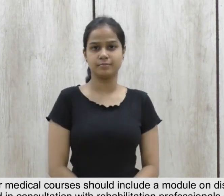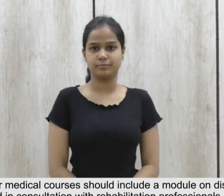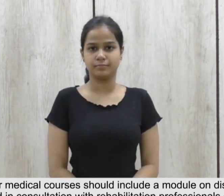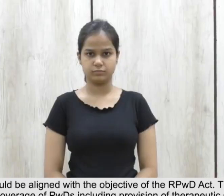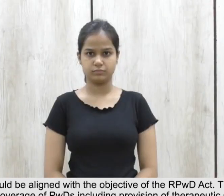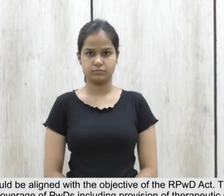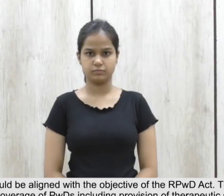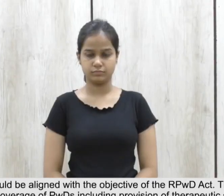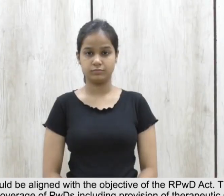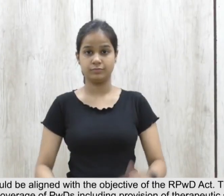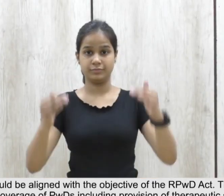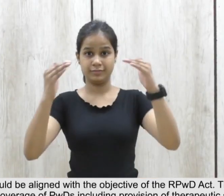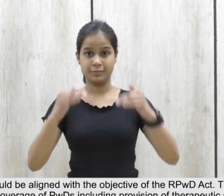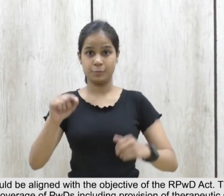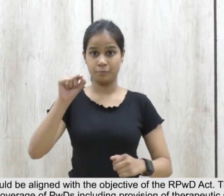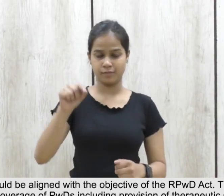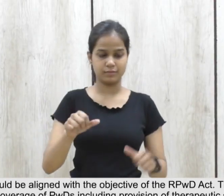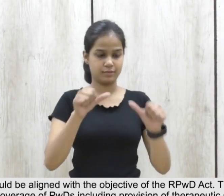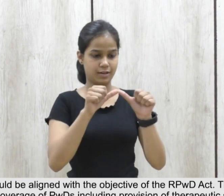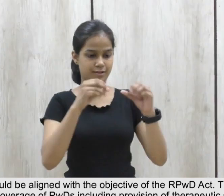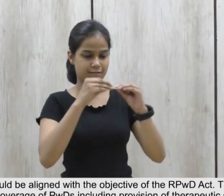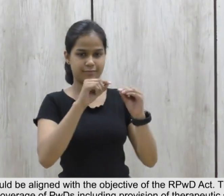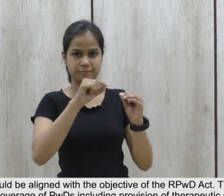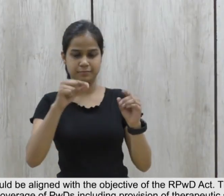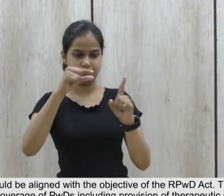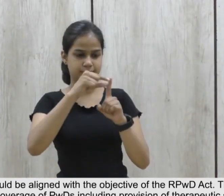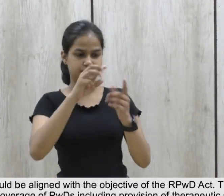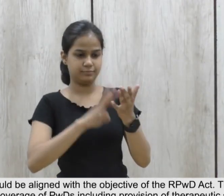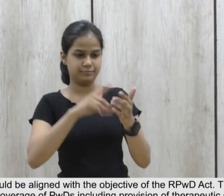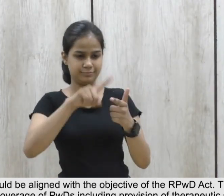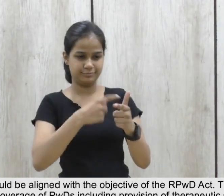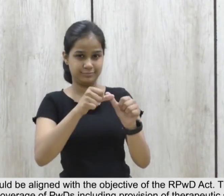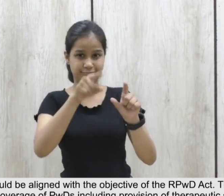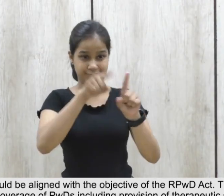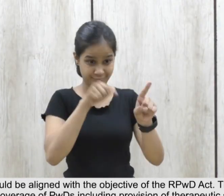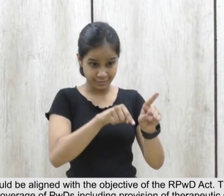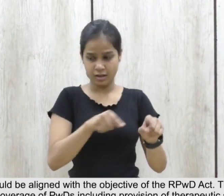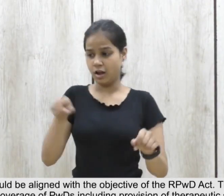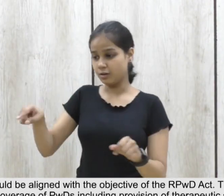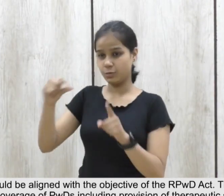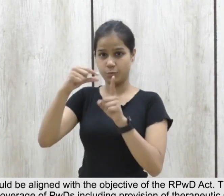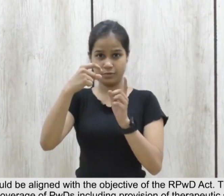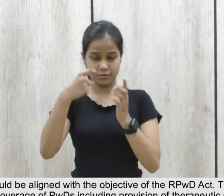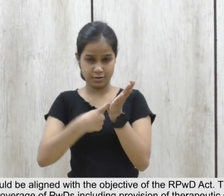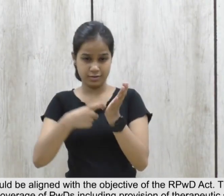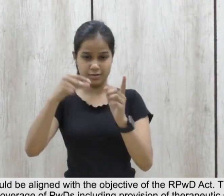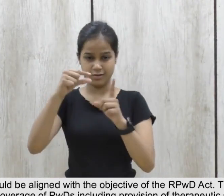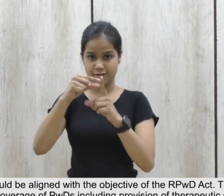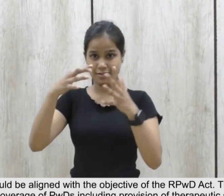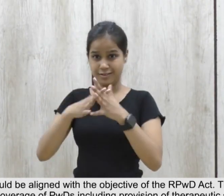The ABPMJAY should be aligned with the objective of the RPWD Act. The program should aim at